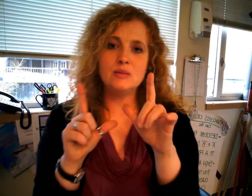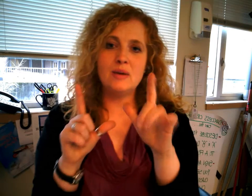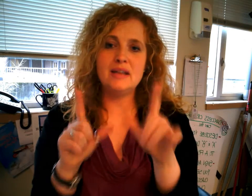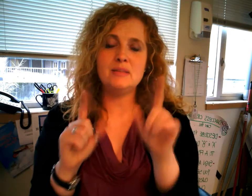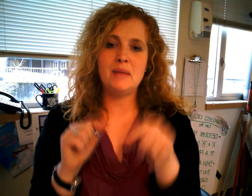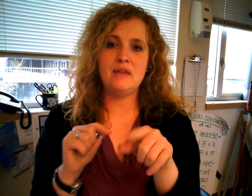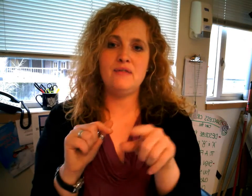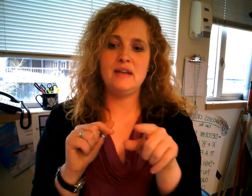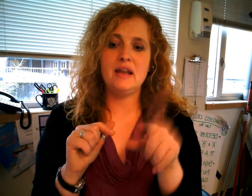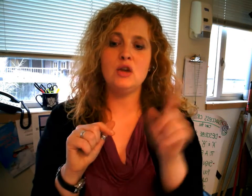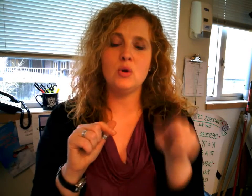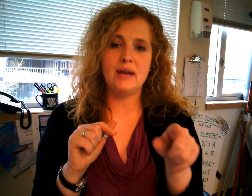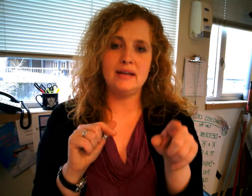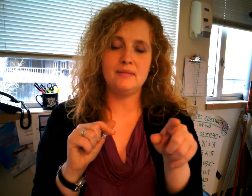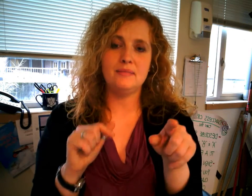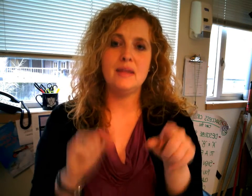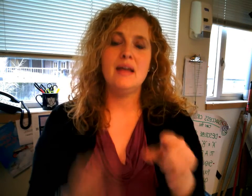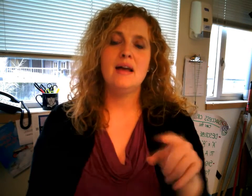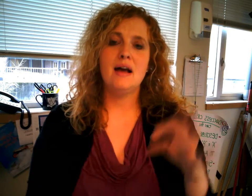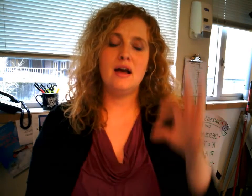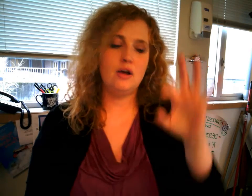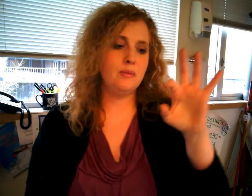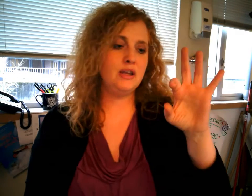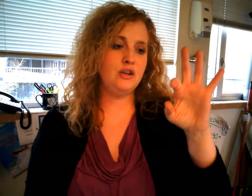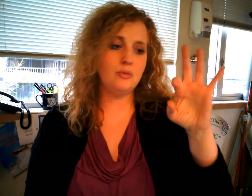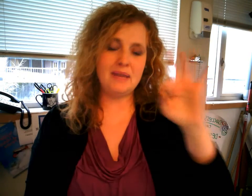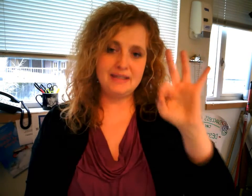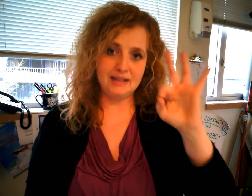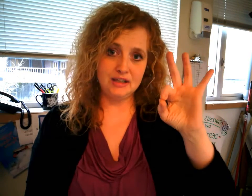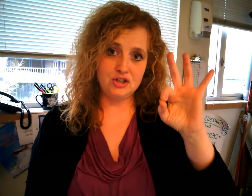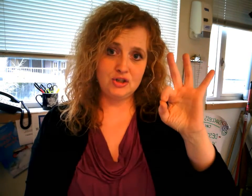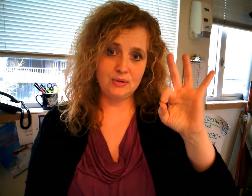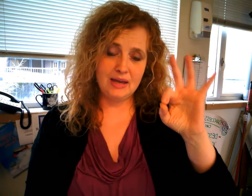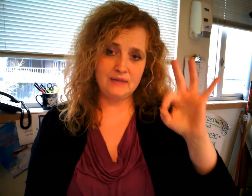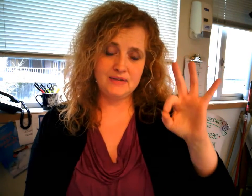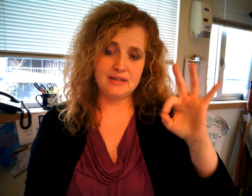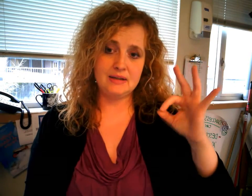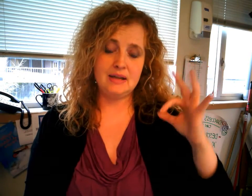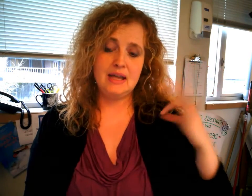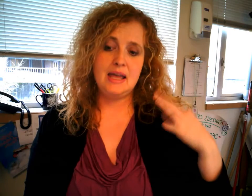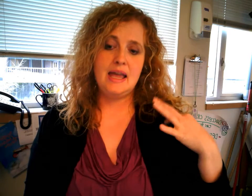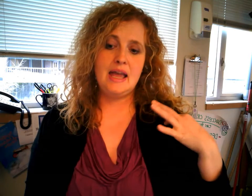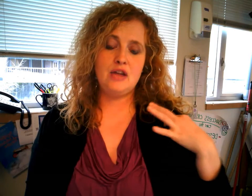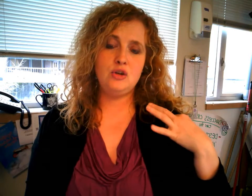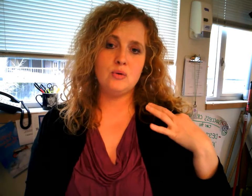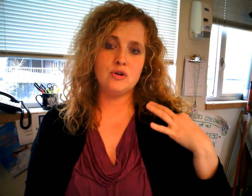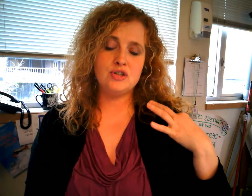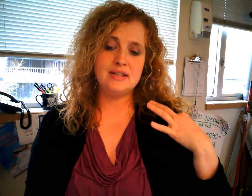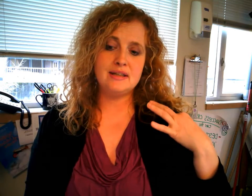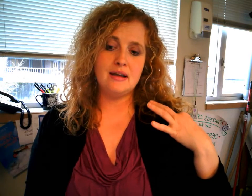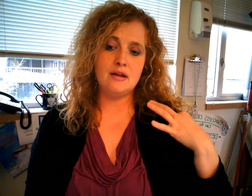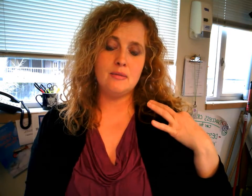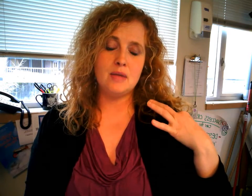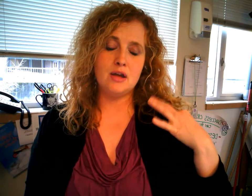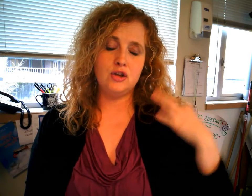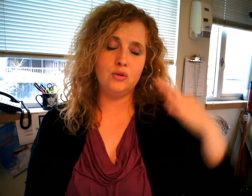is benefit and credit you're basically it's two F's and you are just you are